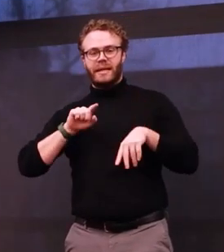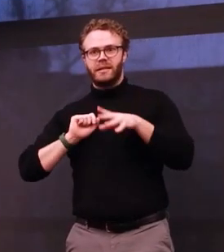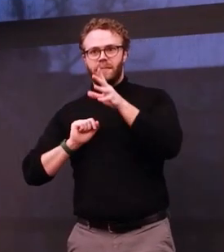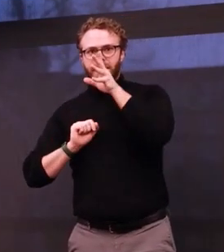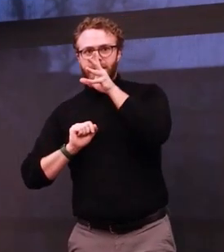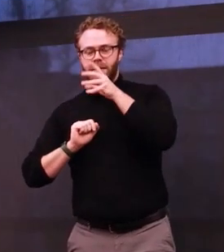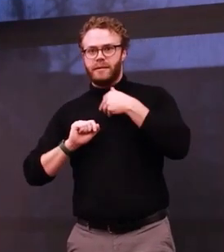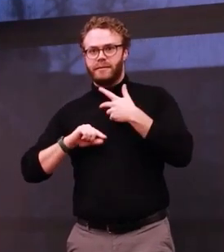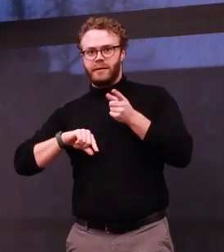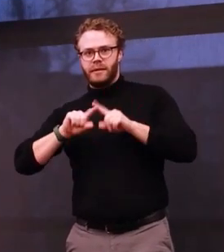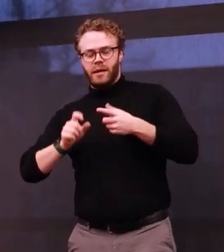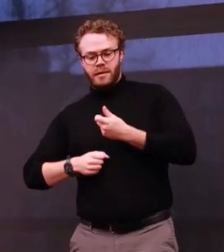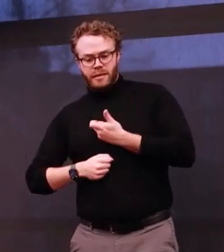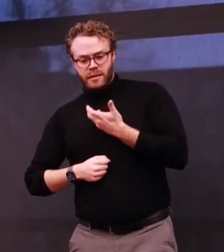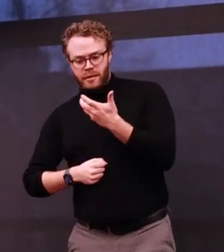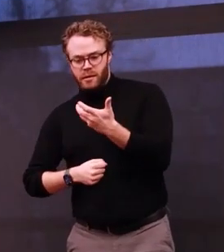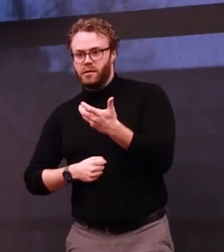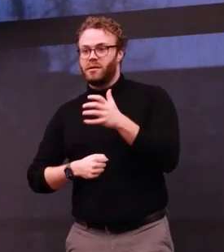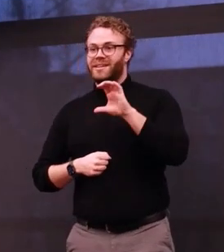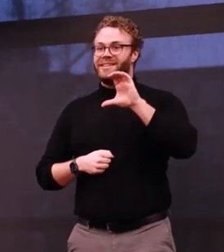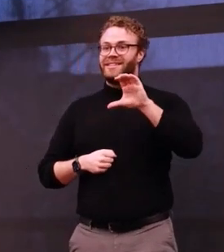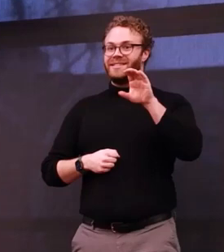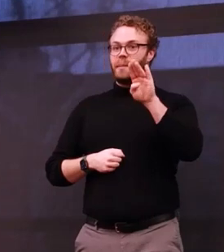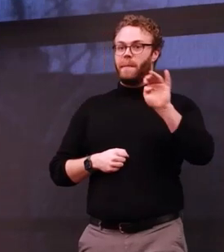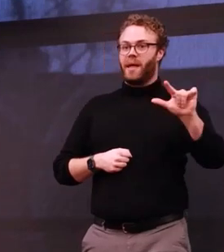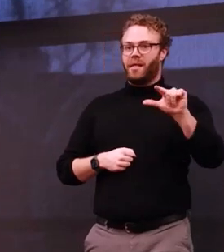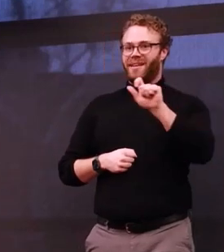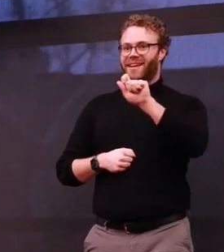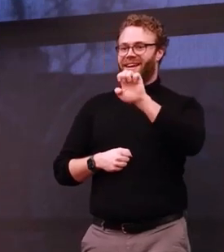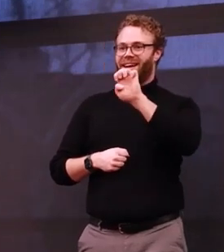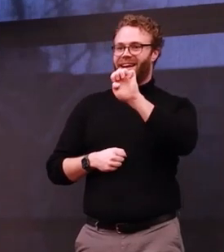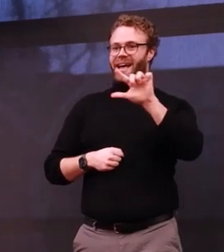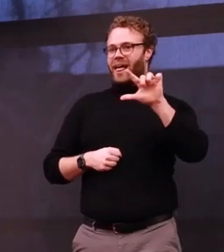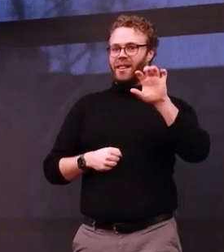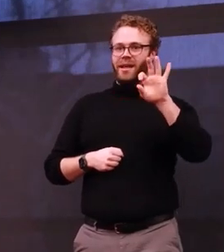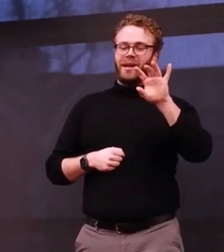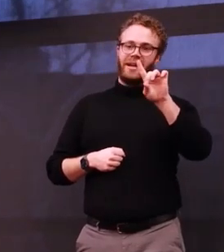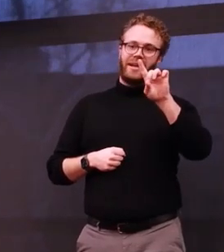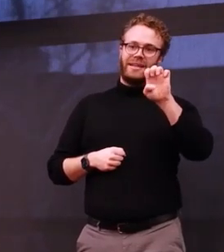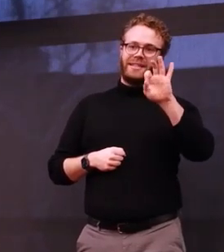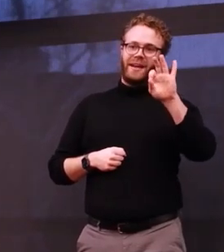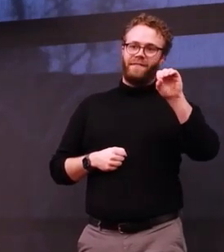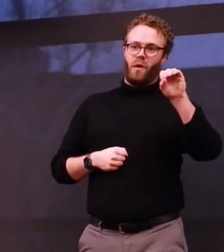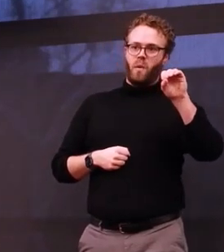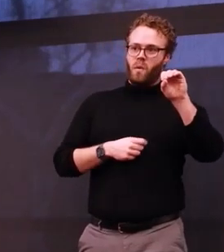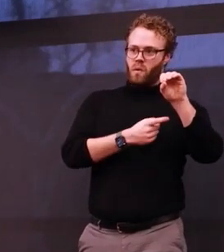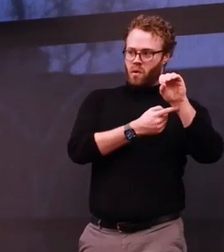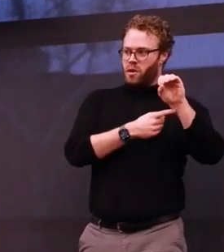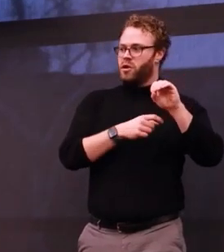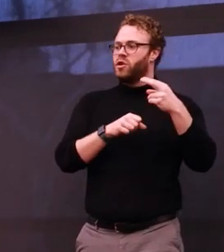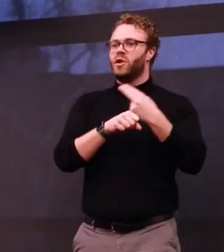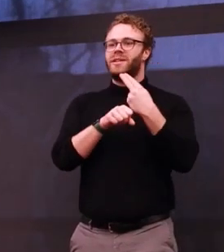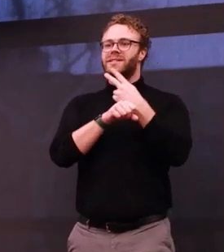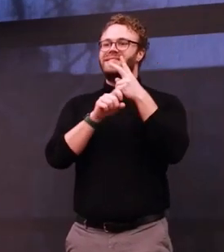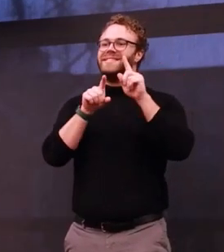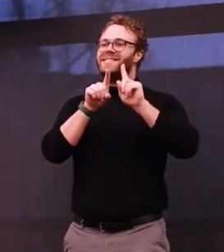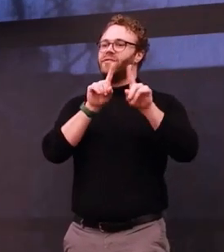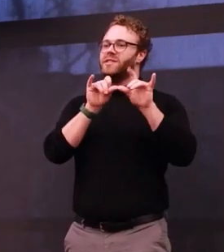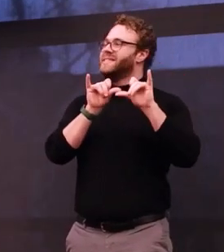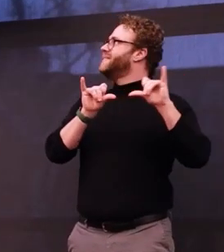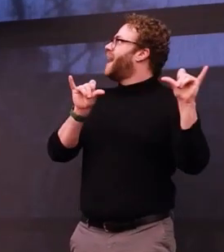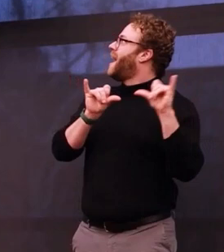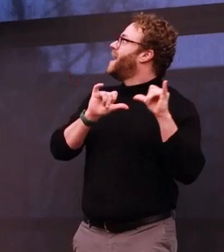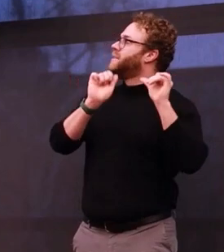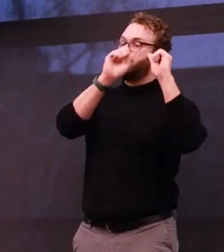to have. In Cece Bell's El Deafo, Cece uses different magnitudes of empty speech balloons to show the